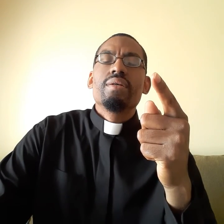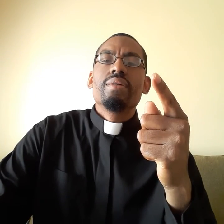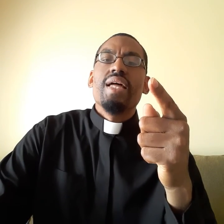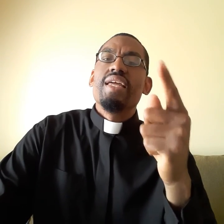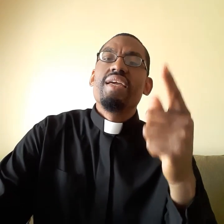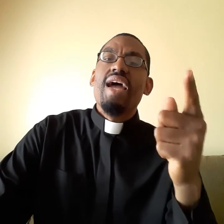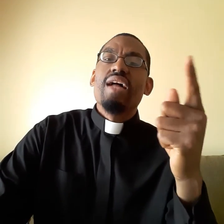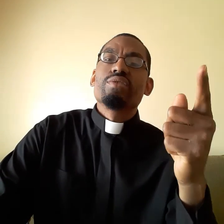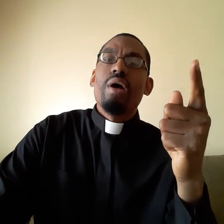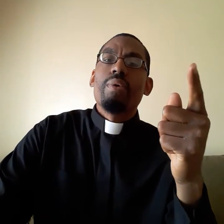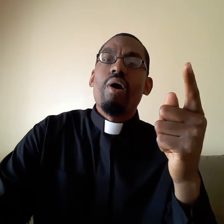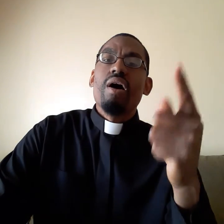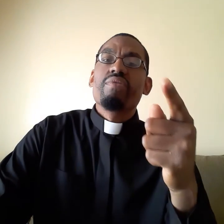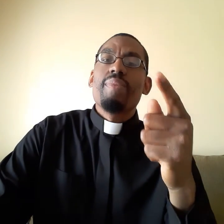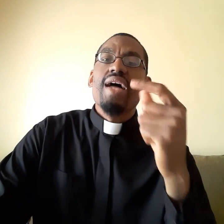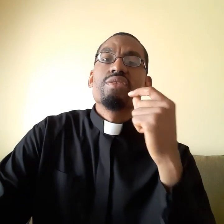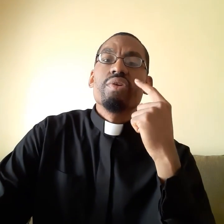That he can't stop God from answering.